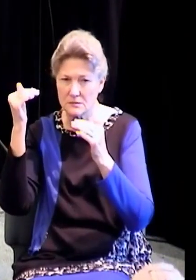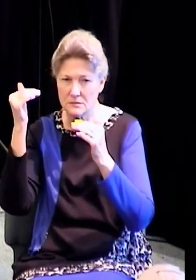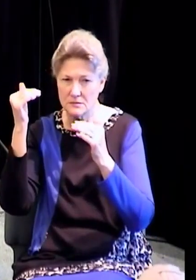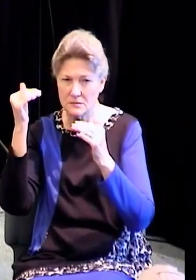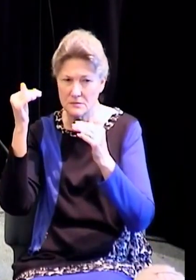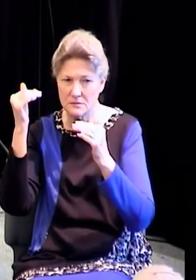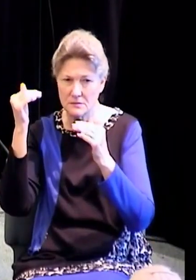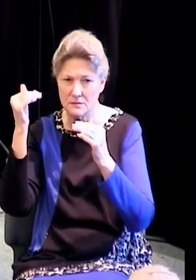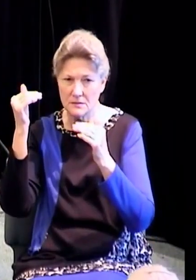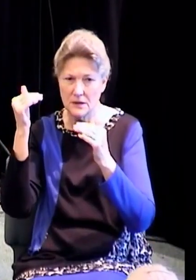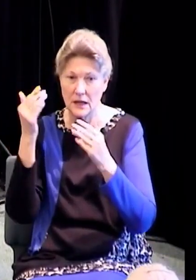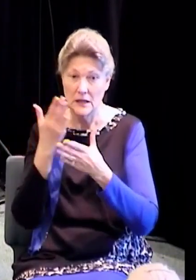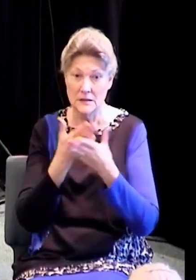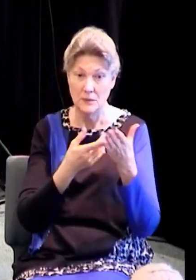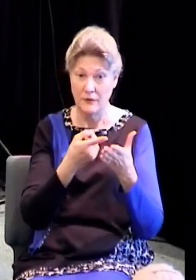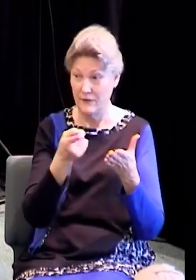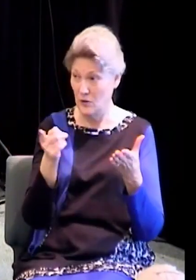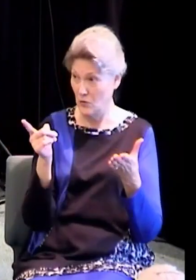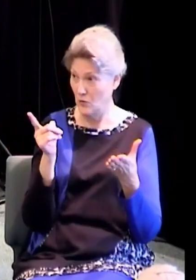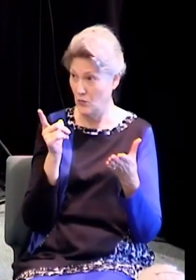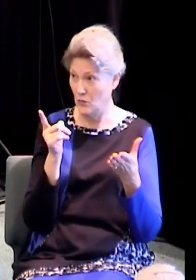Some of you mature folk